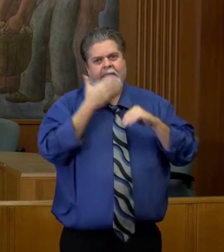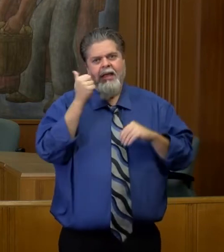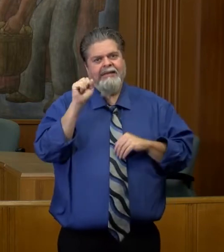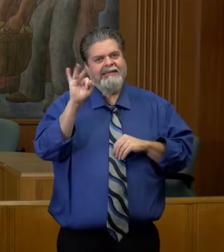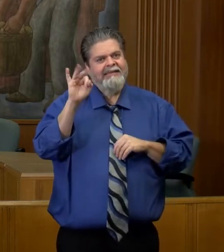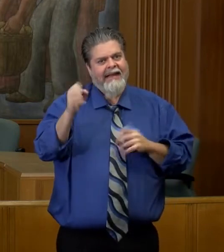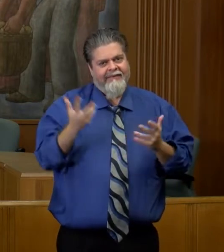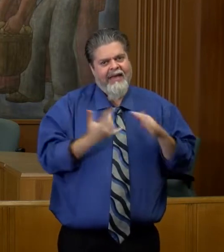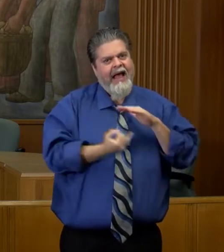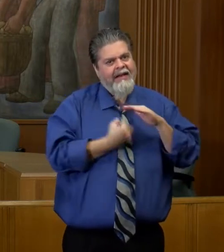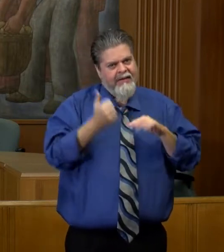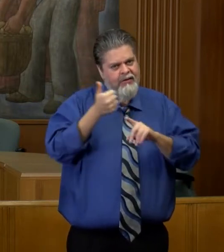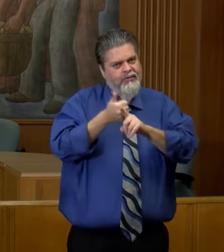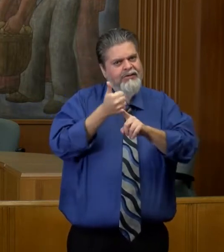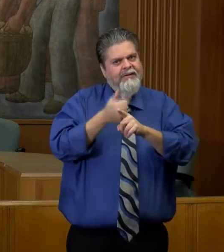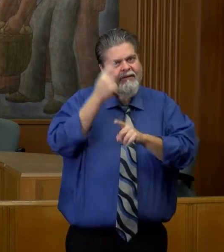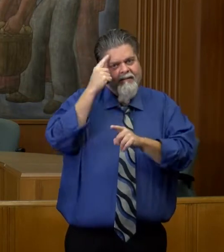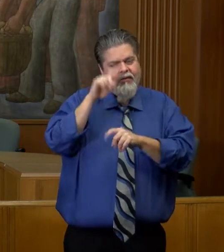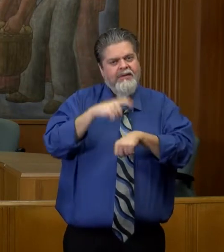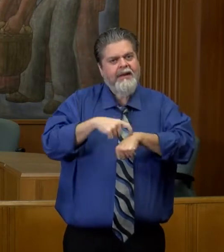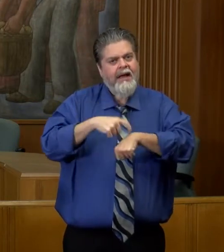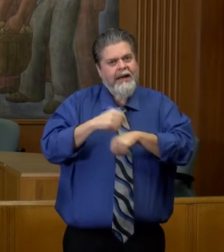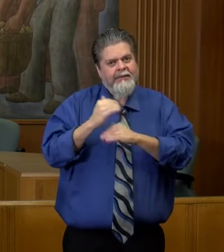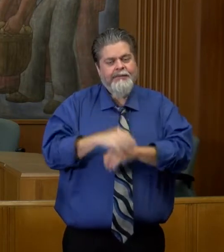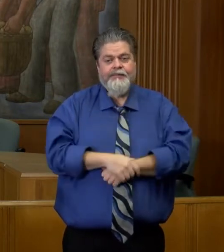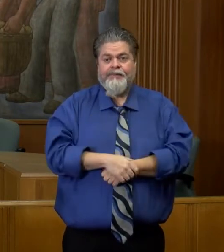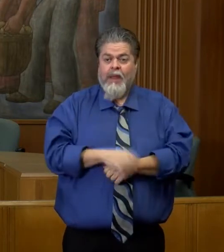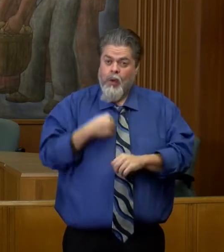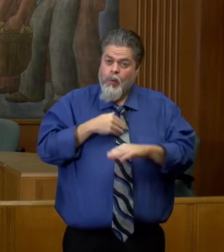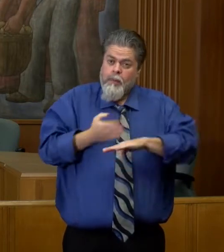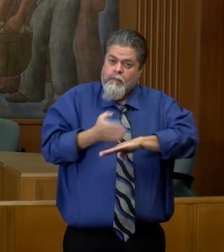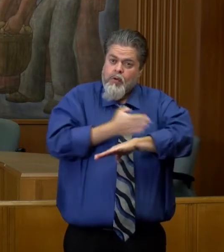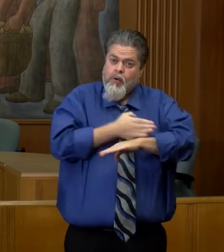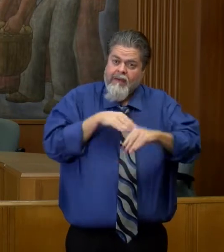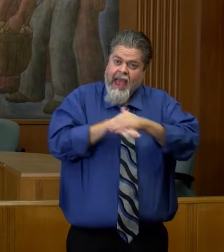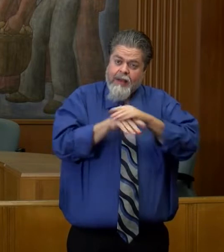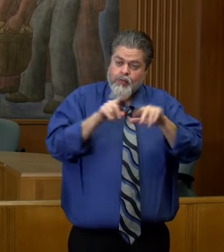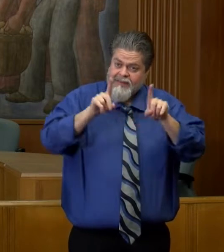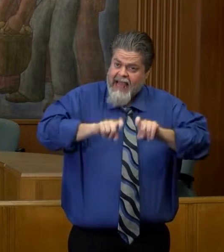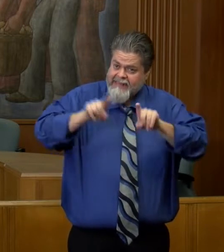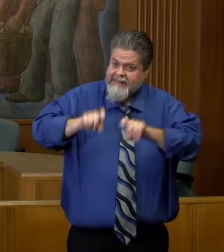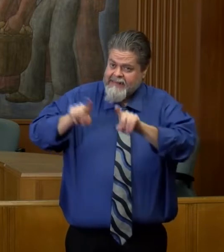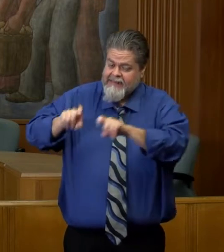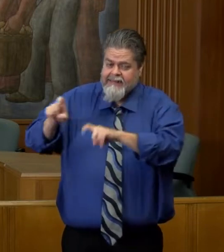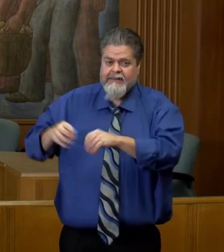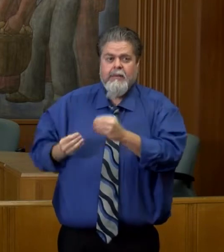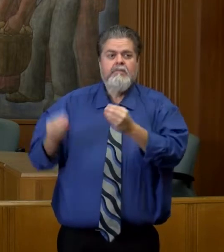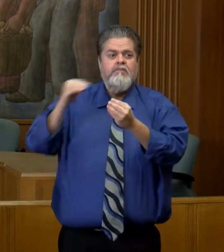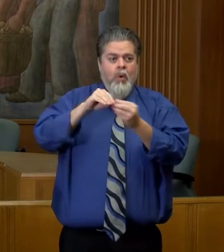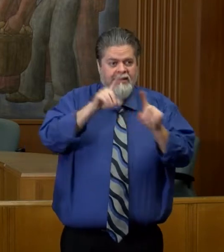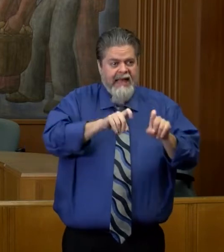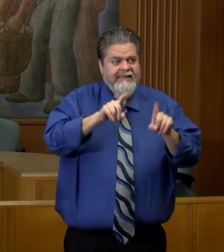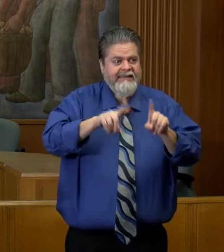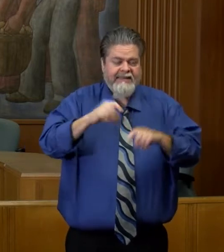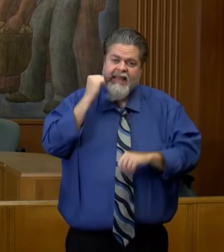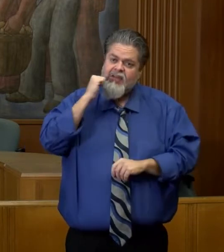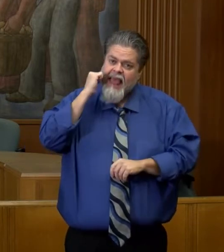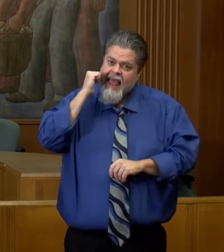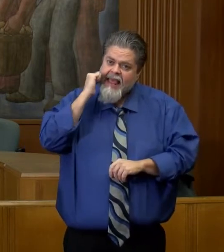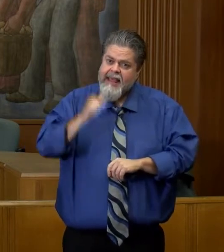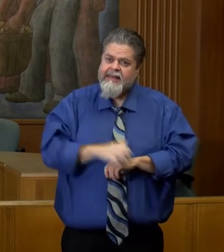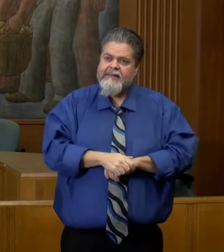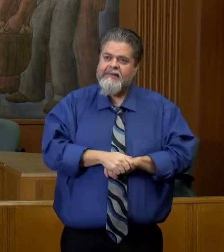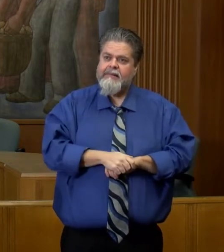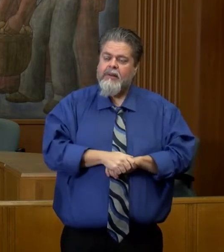I mentioned that we're trying to improve access to testing and continually increasing the number of tests that we can run on a daily basis.